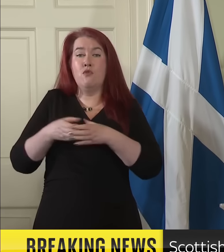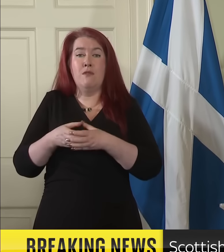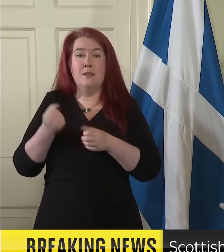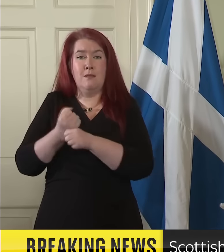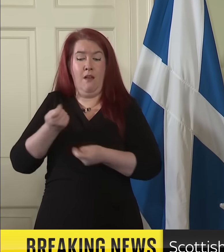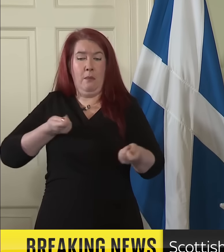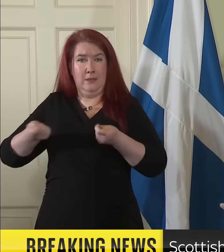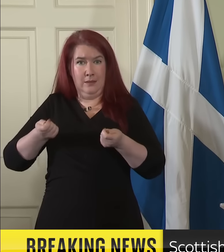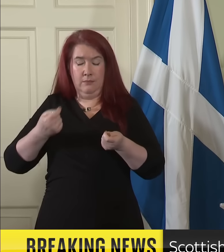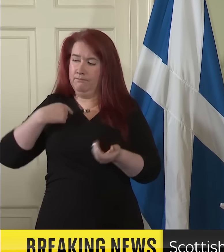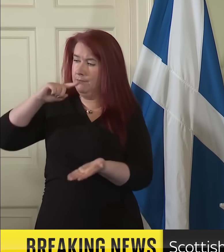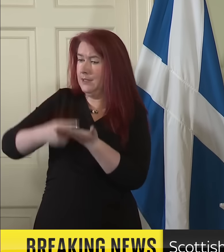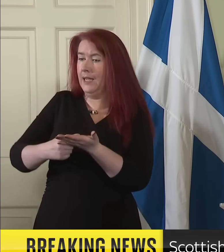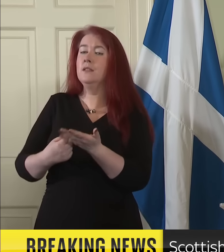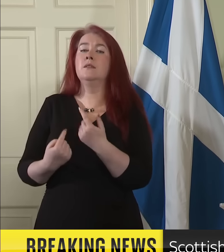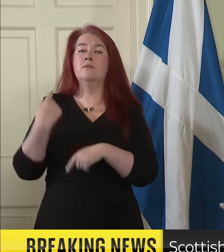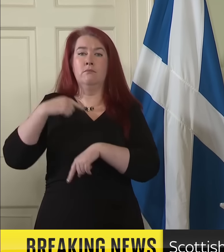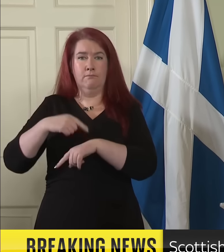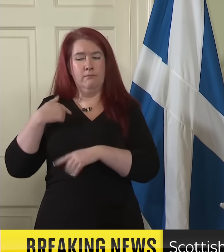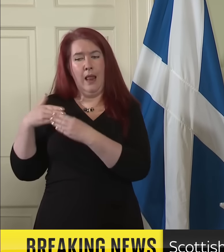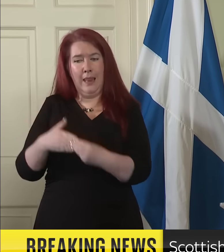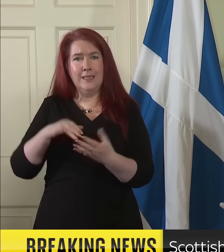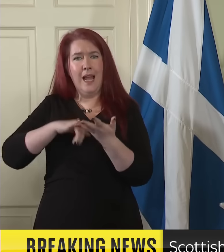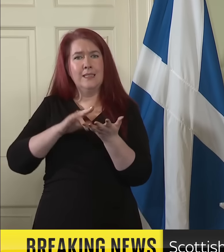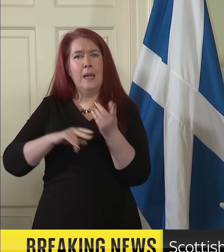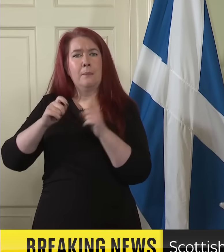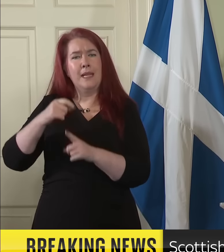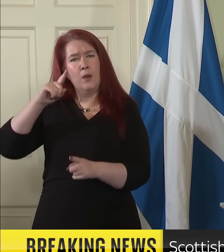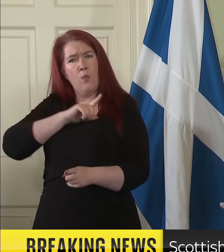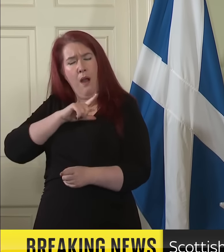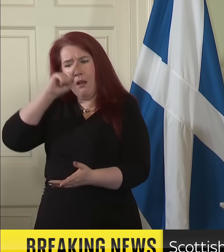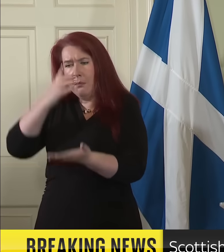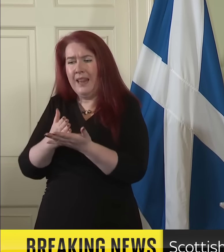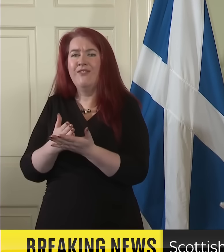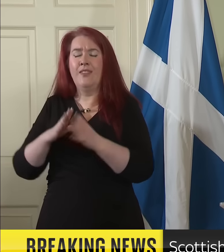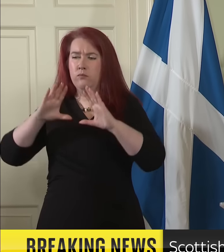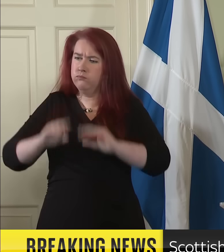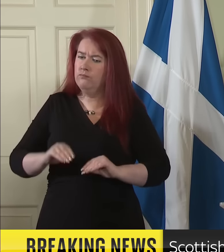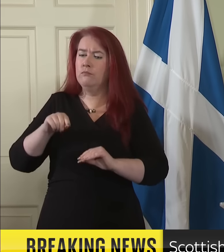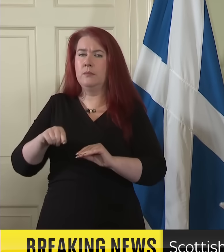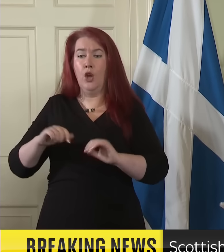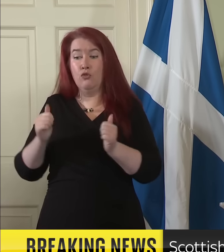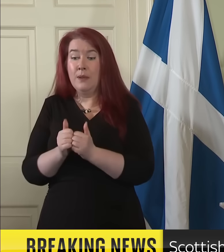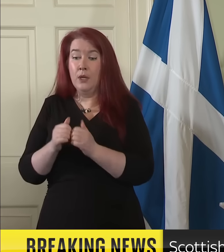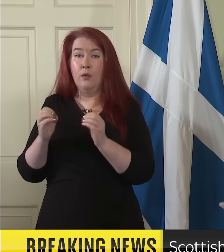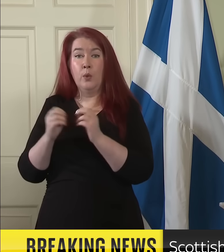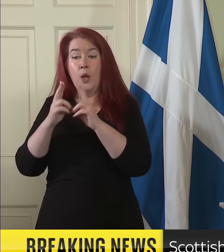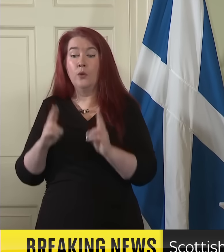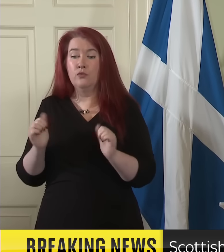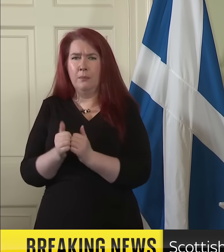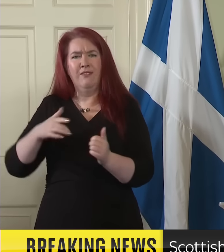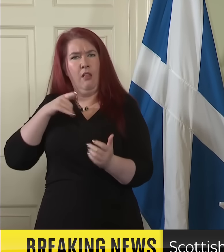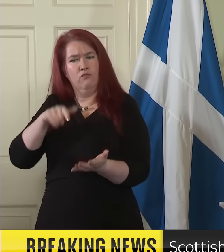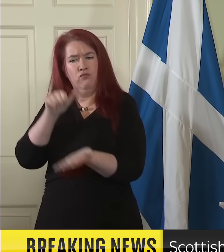decision as leader of the SNP, as I believed ending the Butte House Agreement was the right one for the party